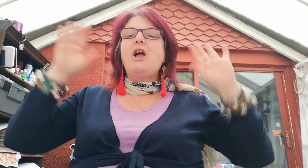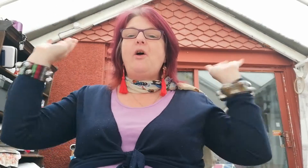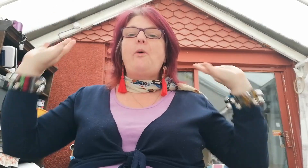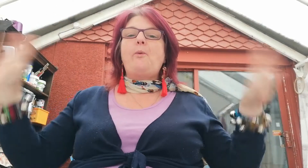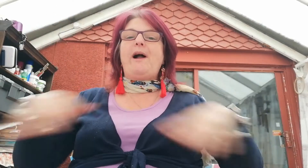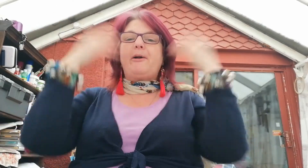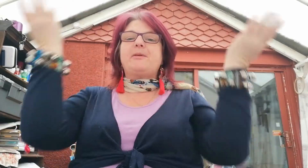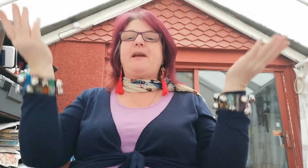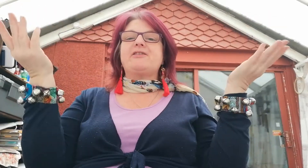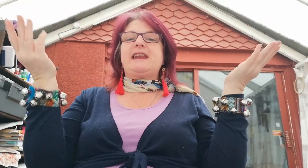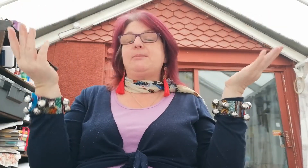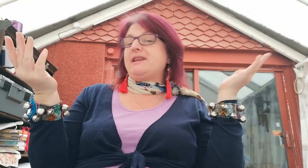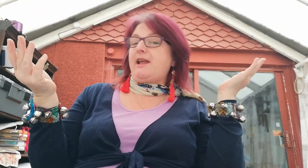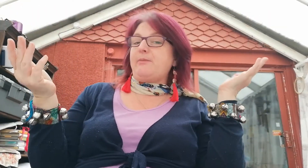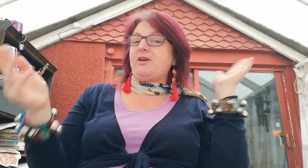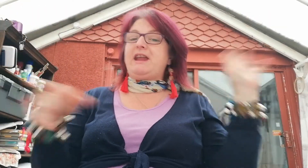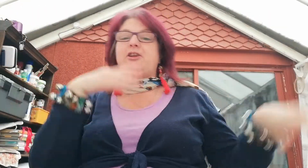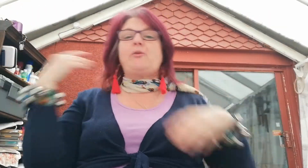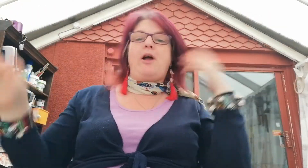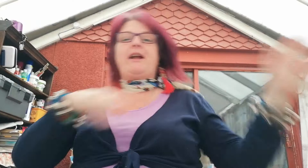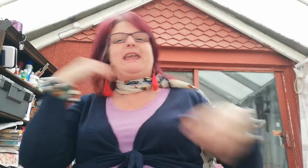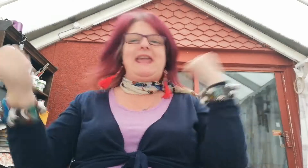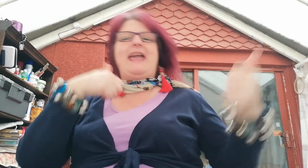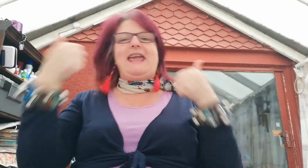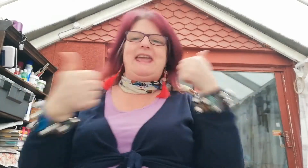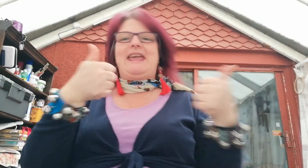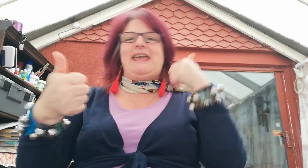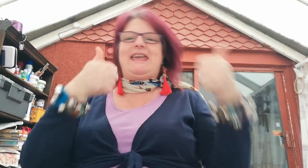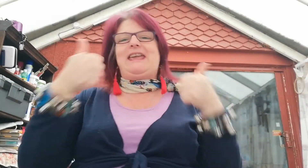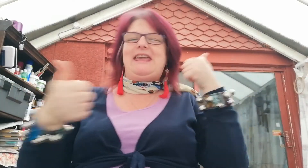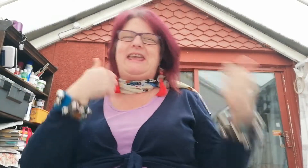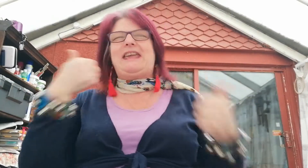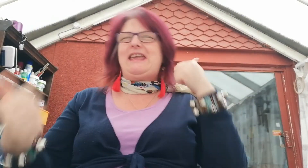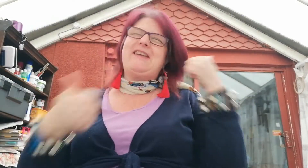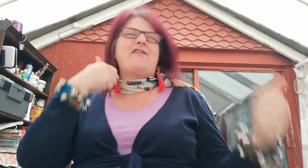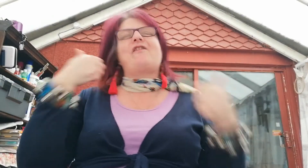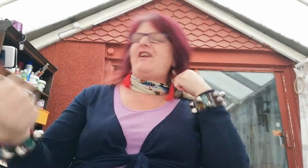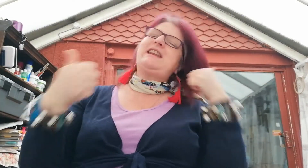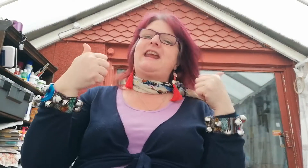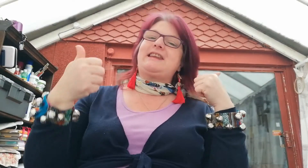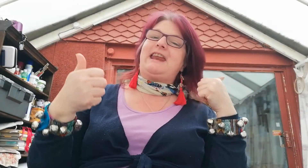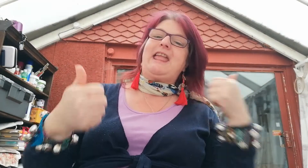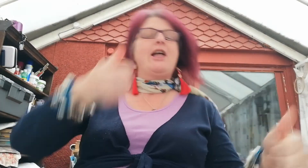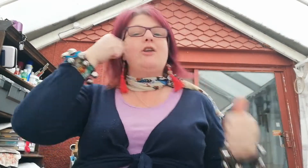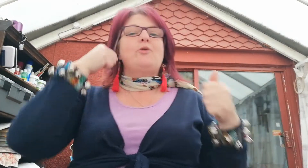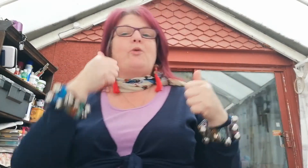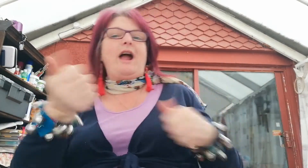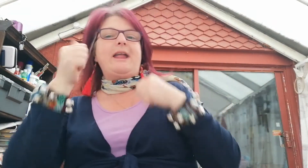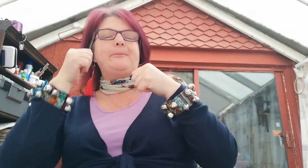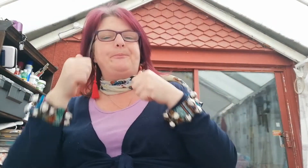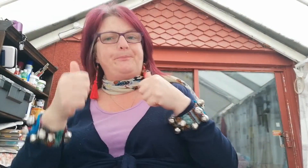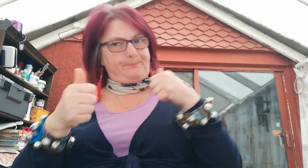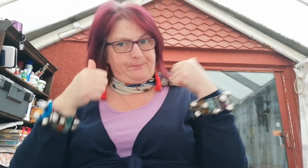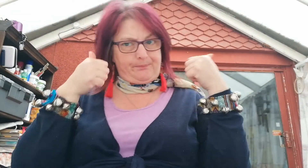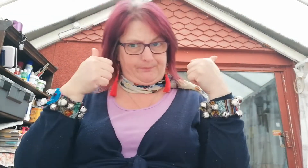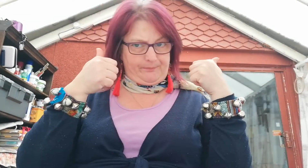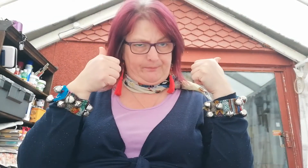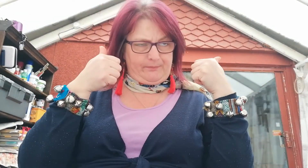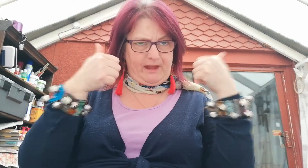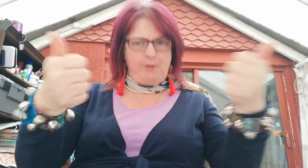Welcome to Bereson Edmunds Library, Top Rocks! Yay! Fantastic! Right, I